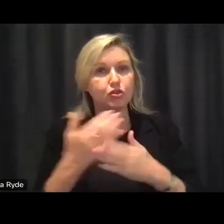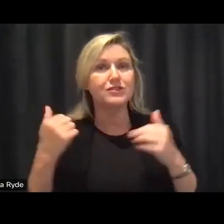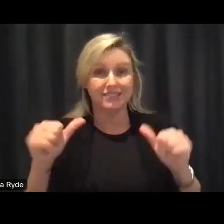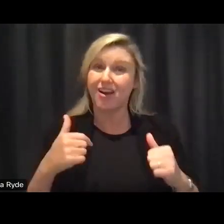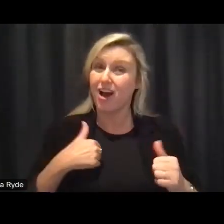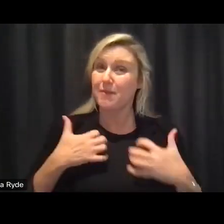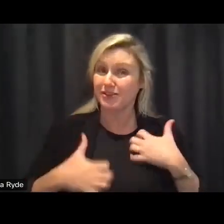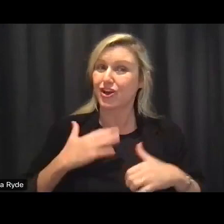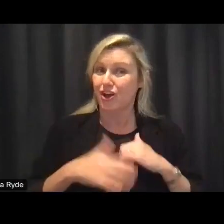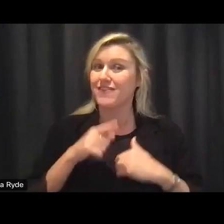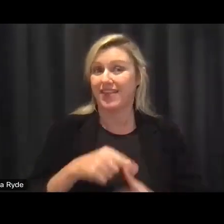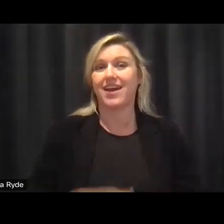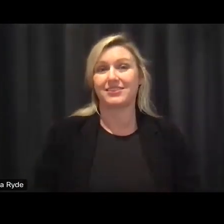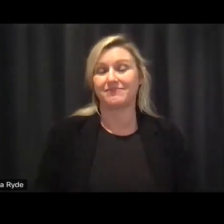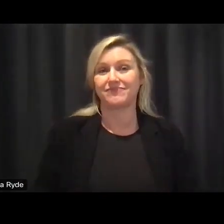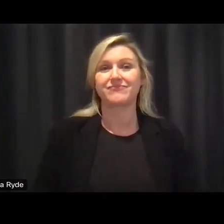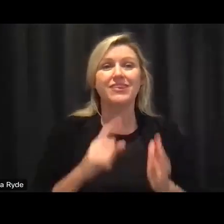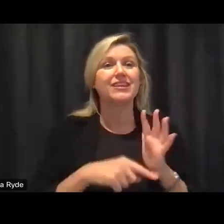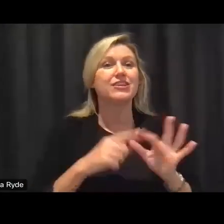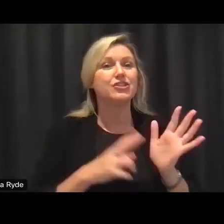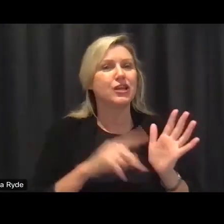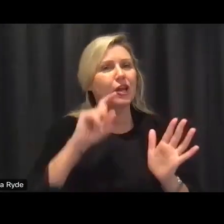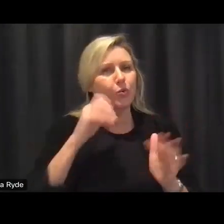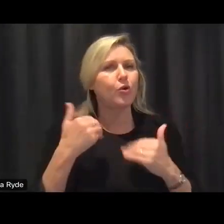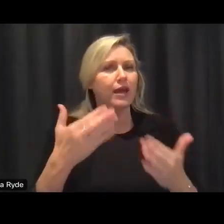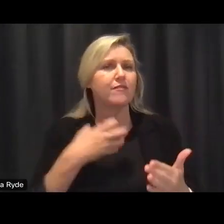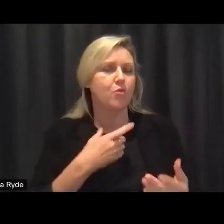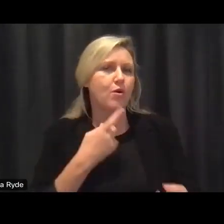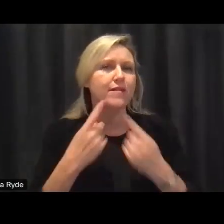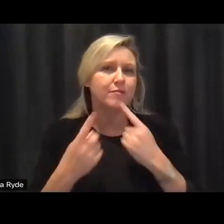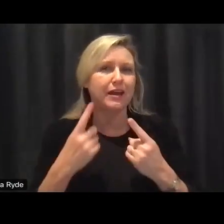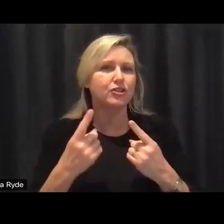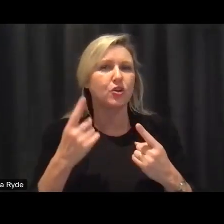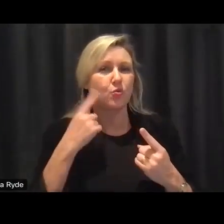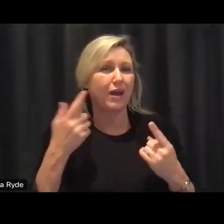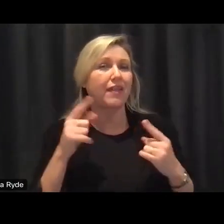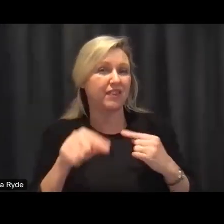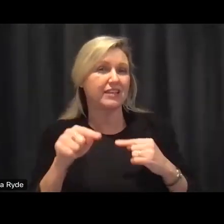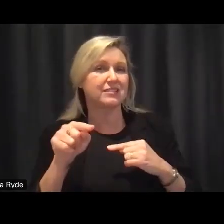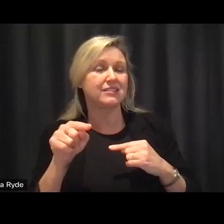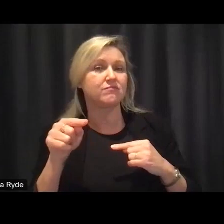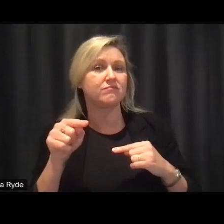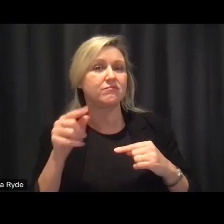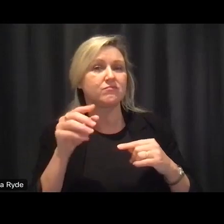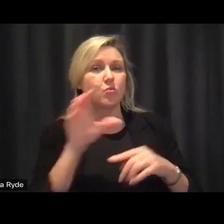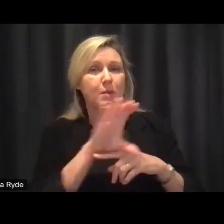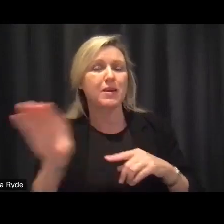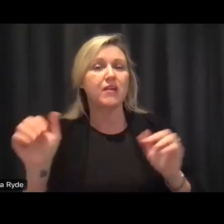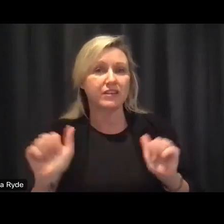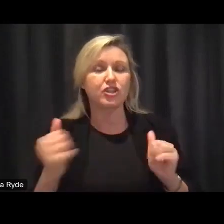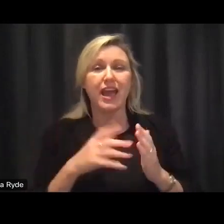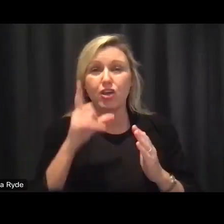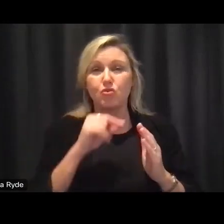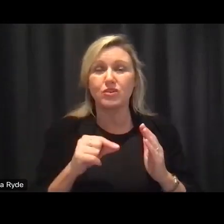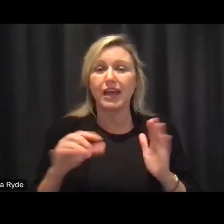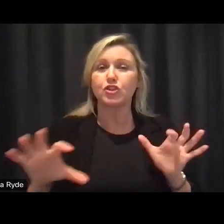um i really encourage um gene will give everybody some details i am sure at the end of the webinar about how you can sign up for updates so